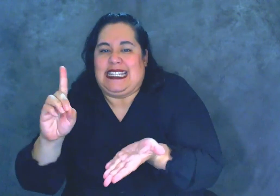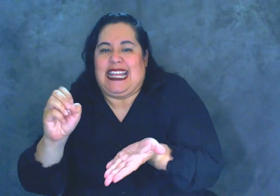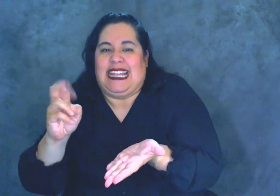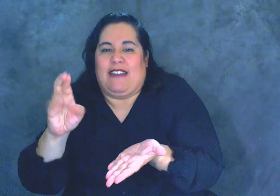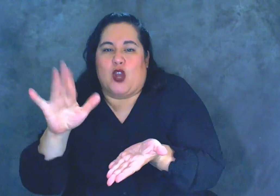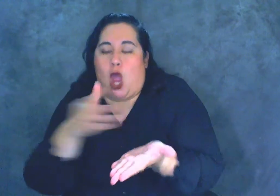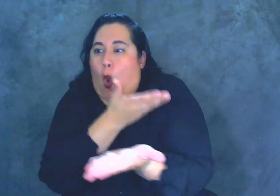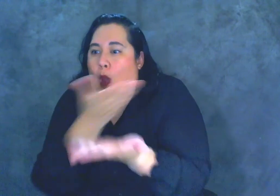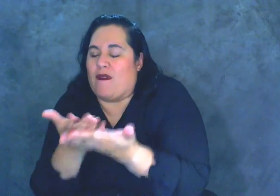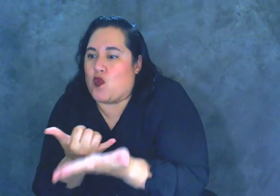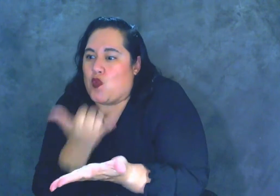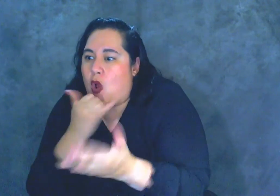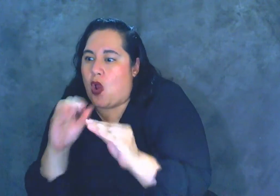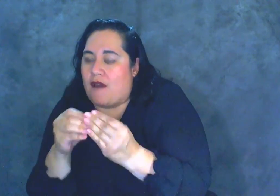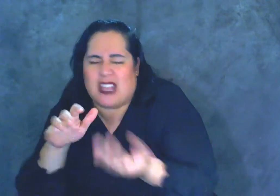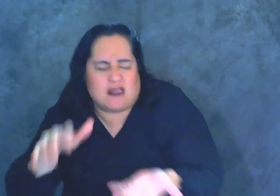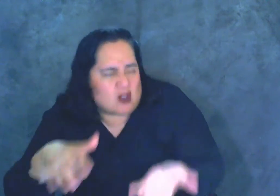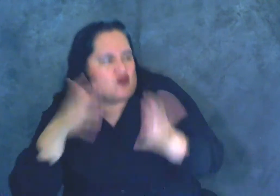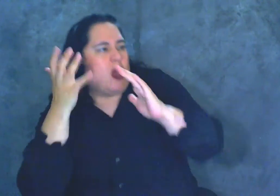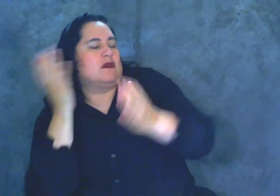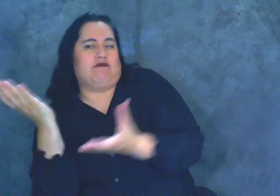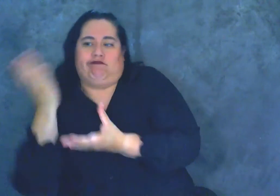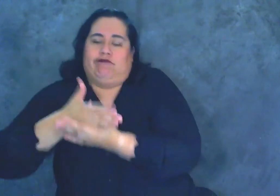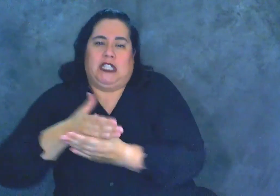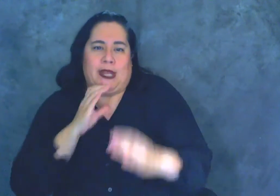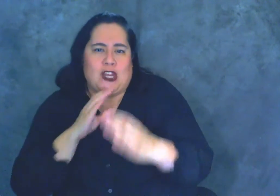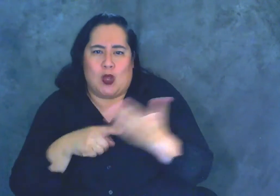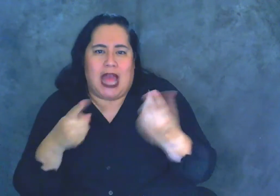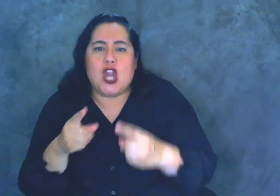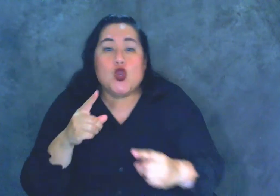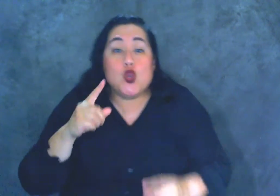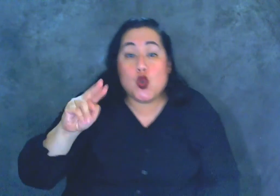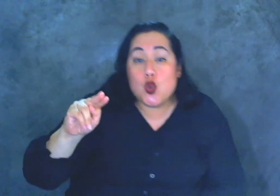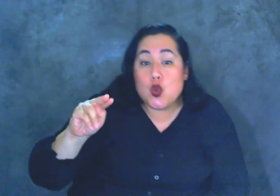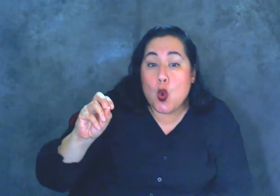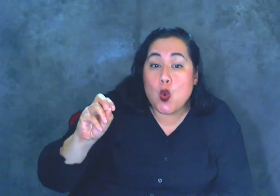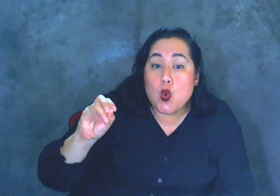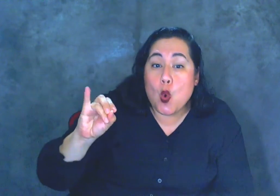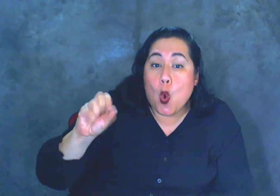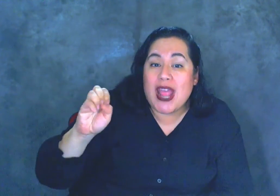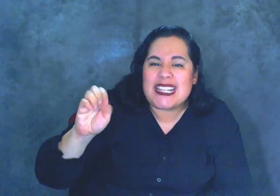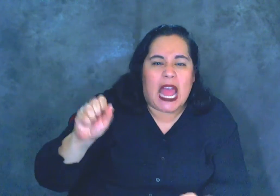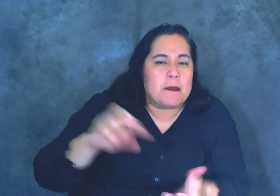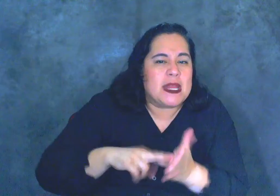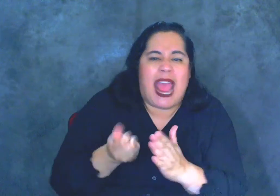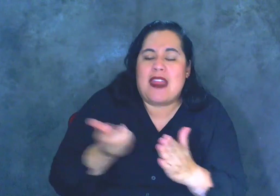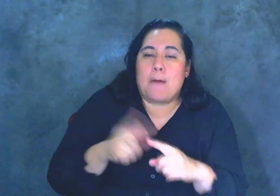disrupts the communication and what's happening. Noise could be anything, but think of it as a disruption or distraction.